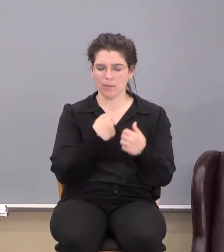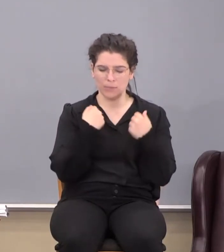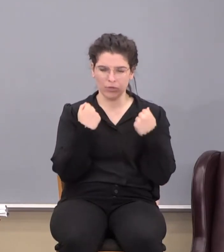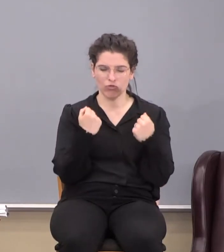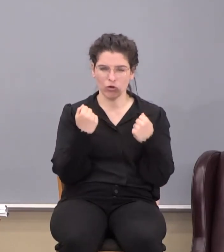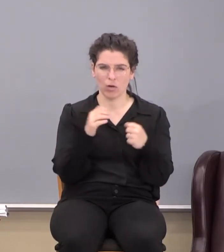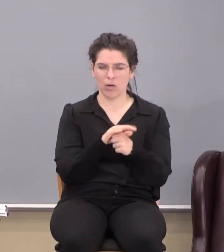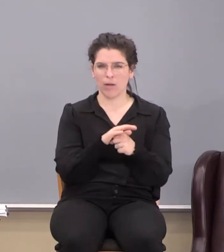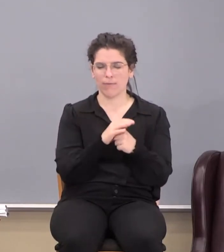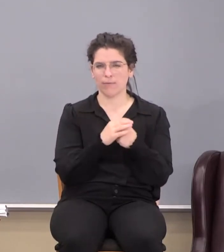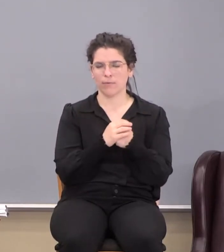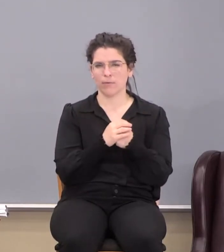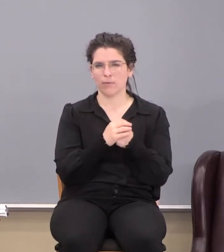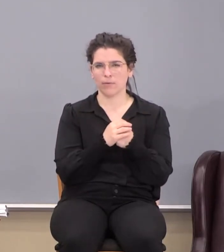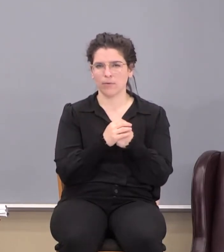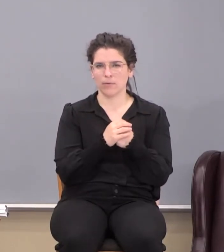enough.